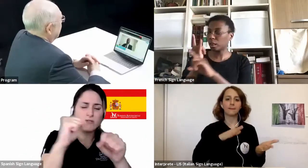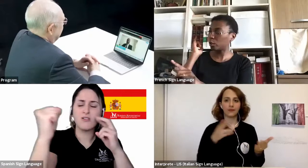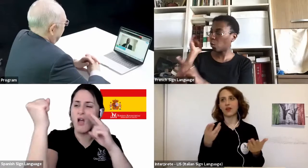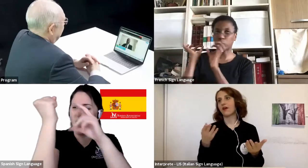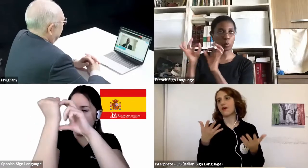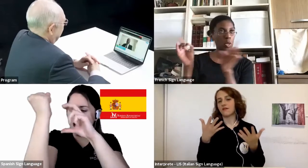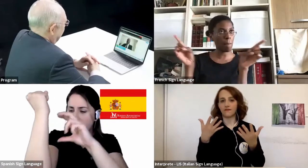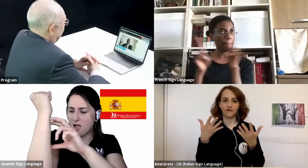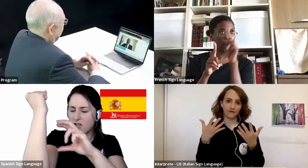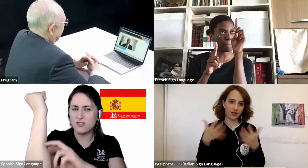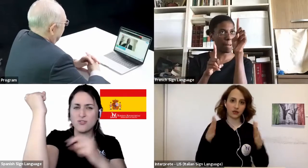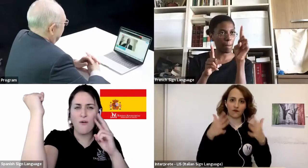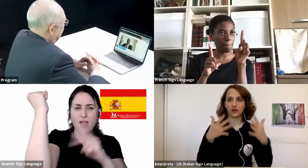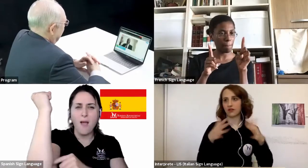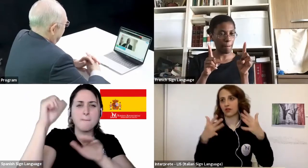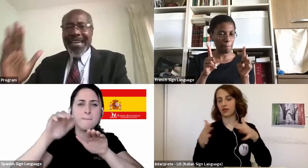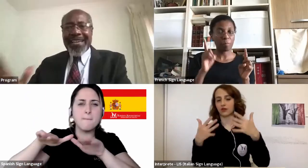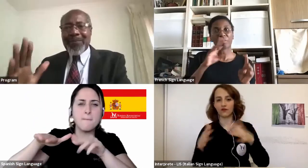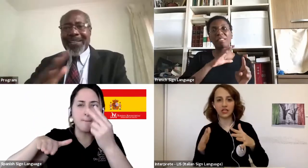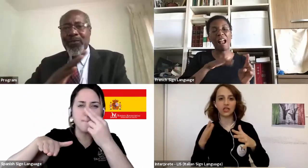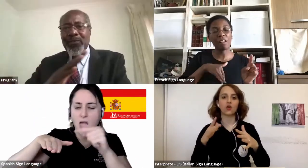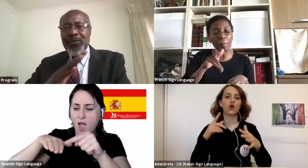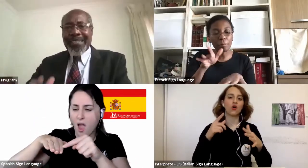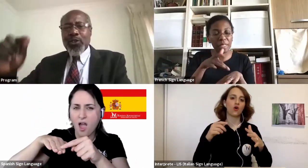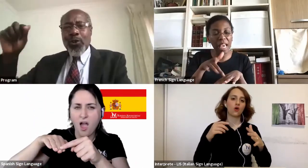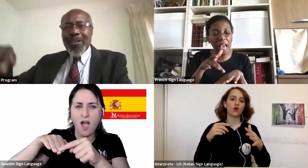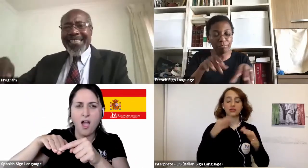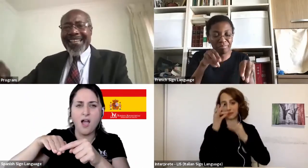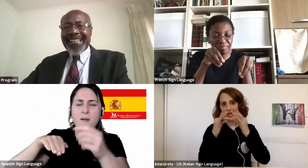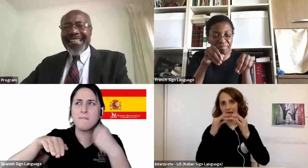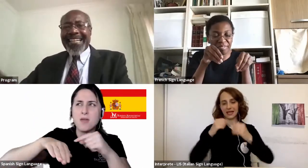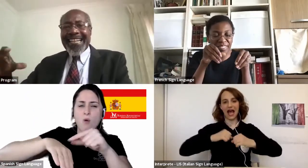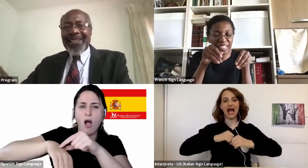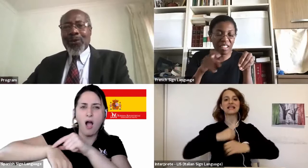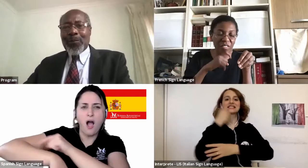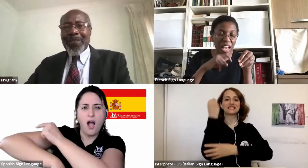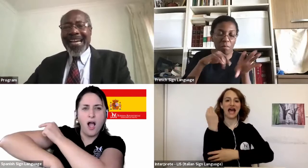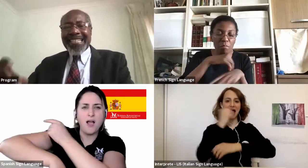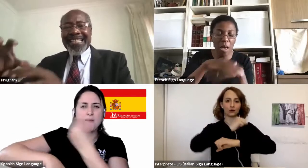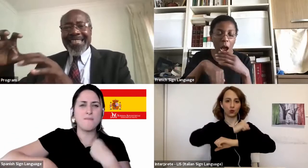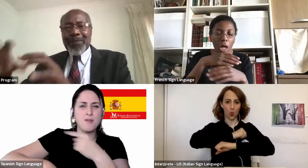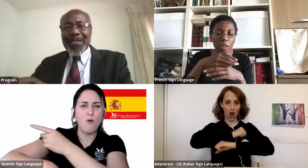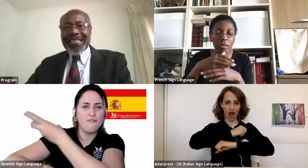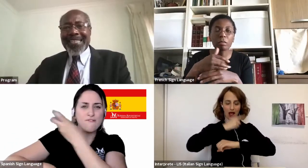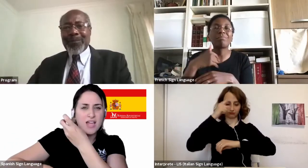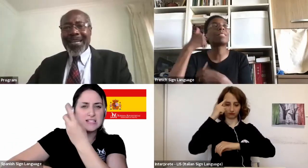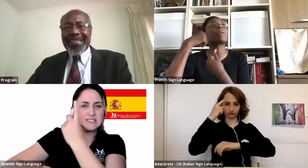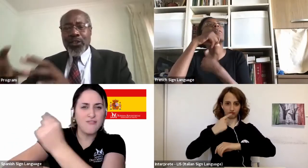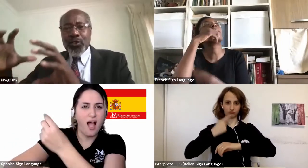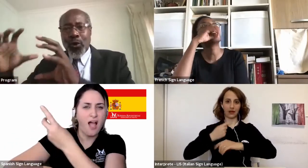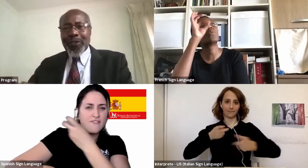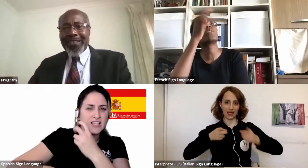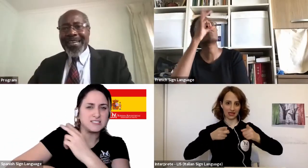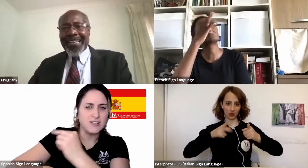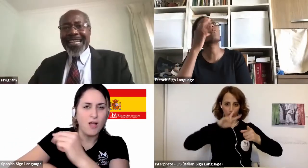say, just as the other kingdoms came and went, surely the kingdom that is represented by